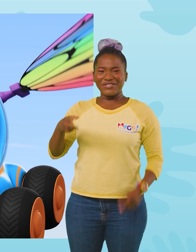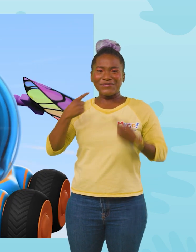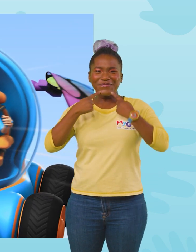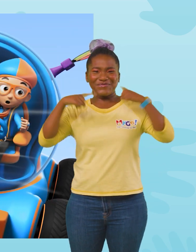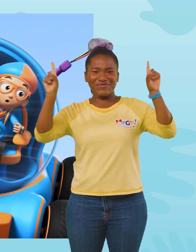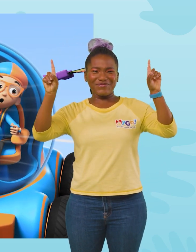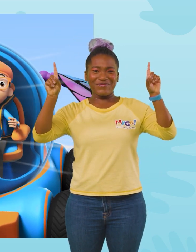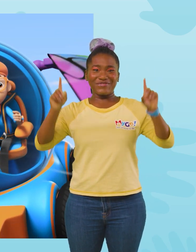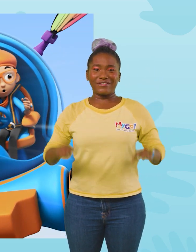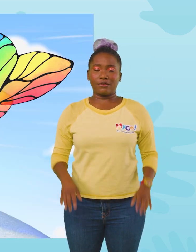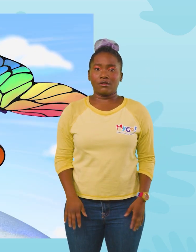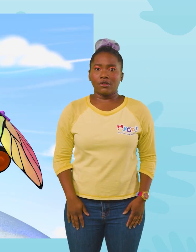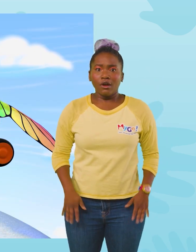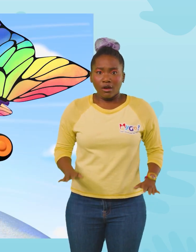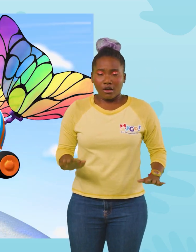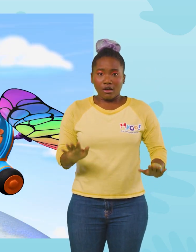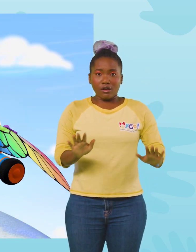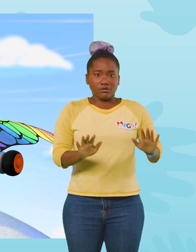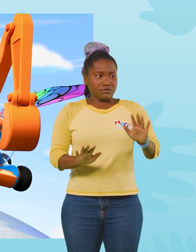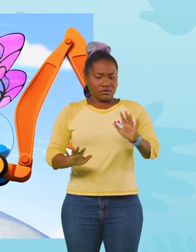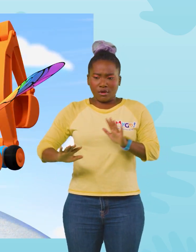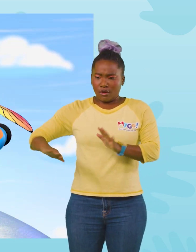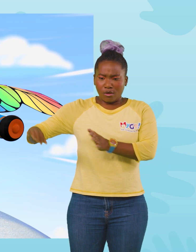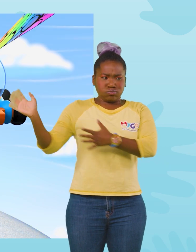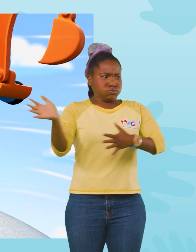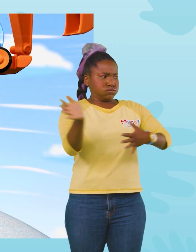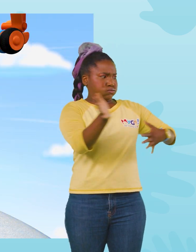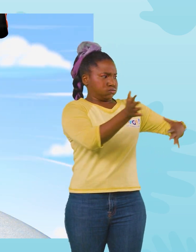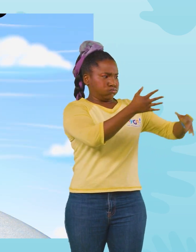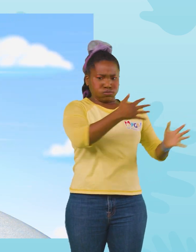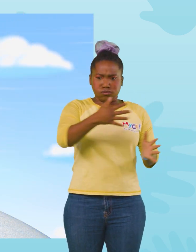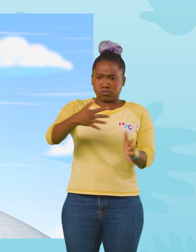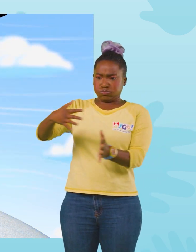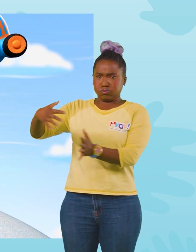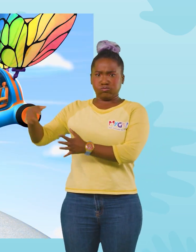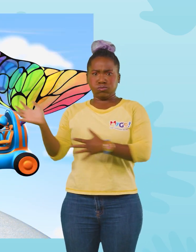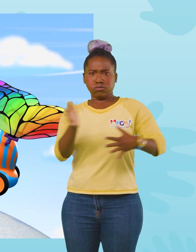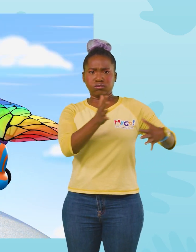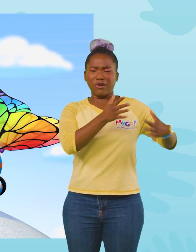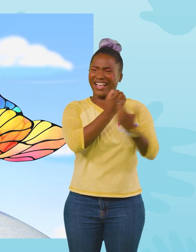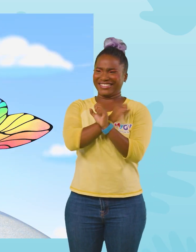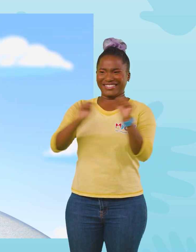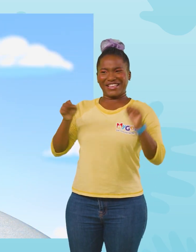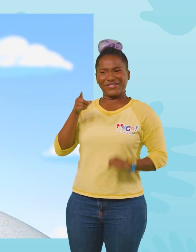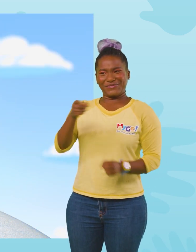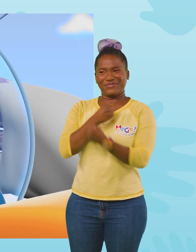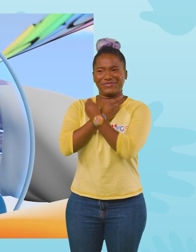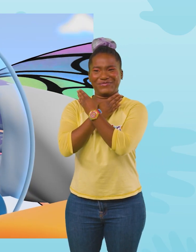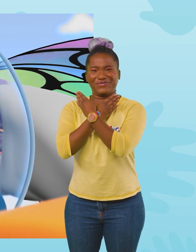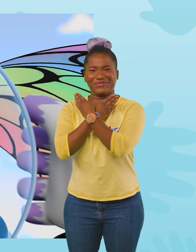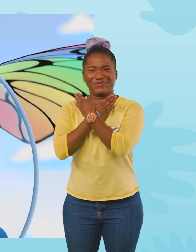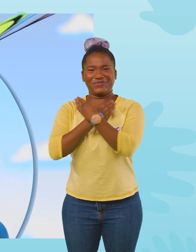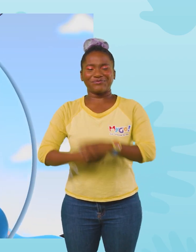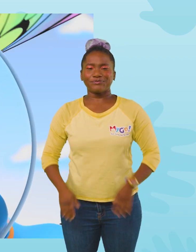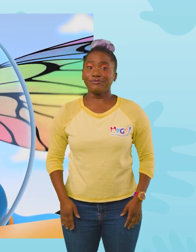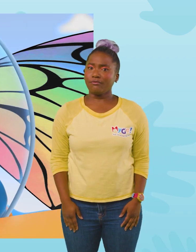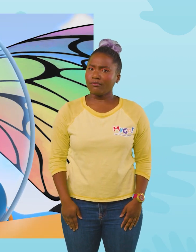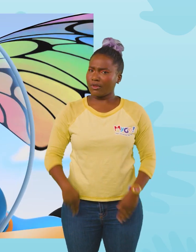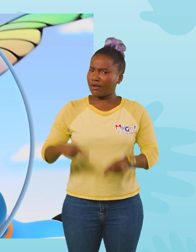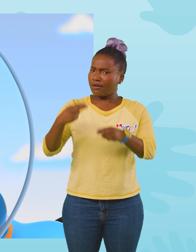Oh, whoa! It's so windy up here! I got you, Blippi! So, what is the